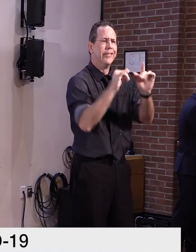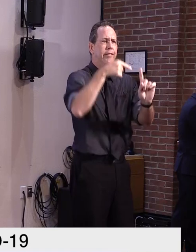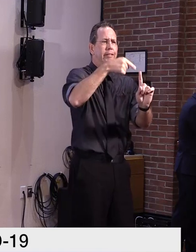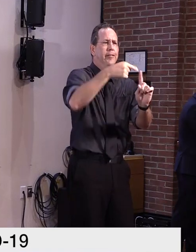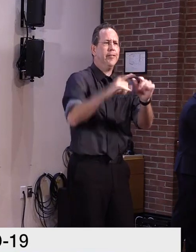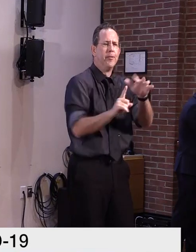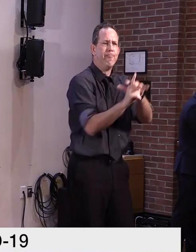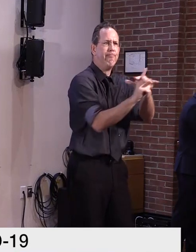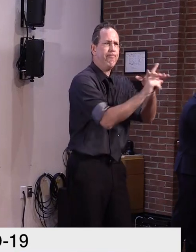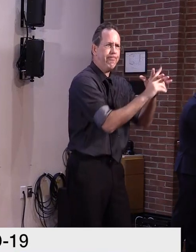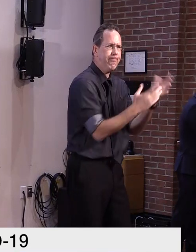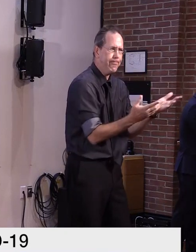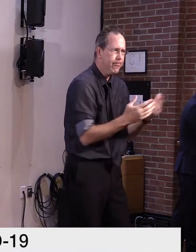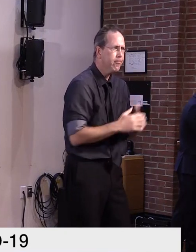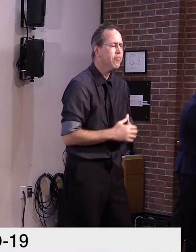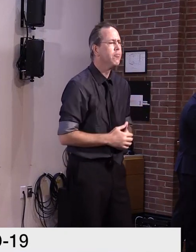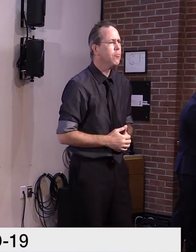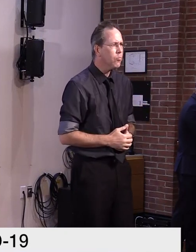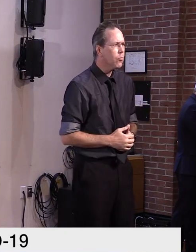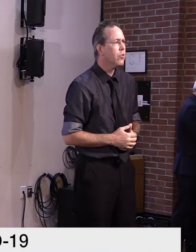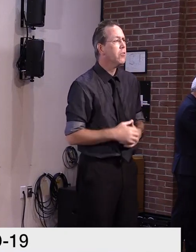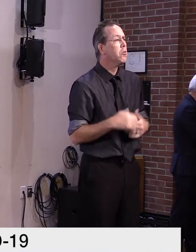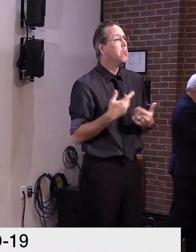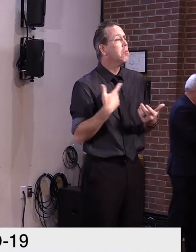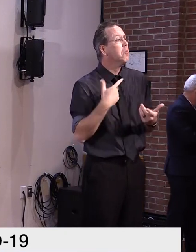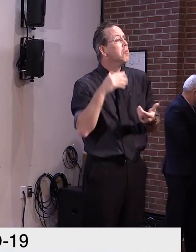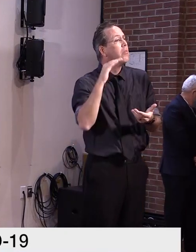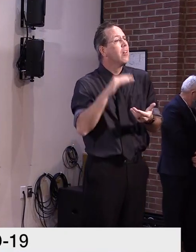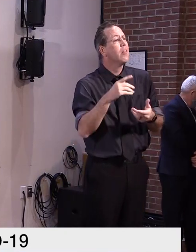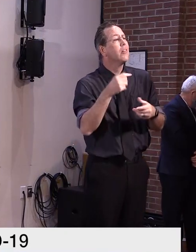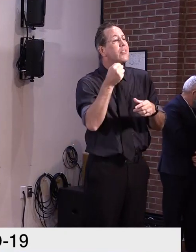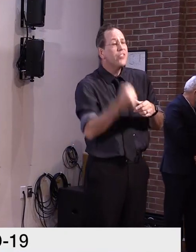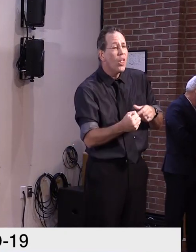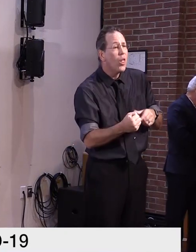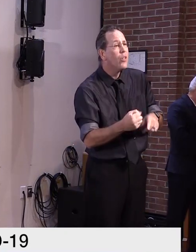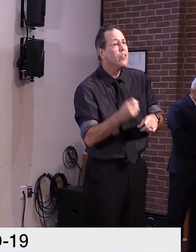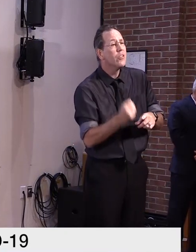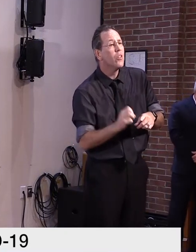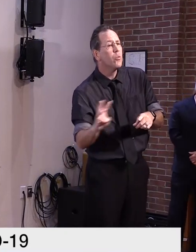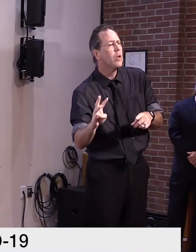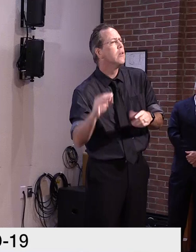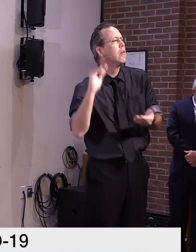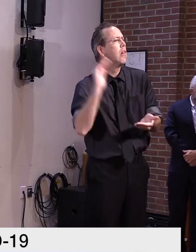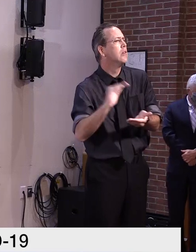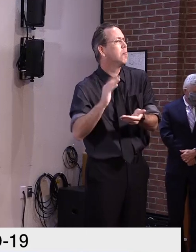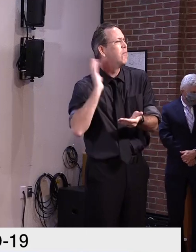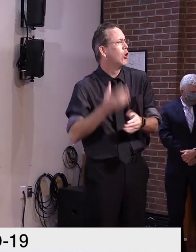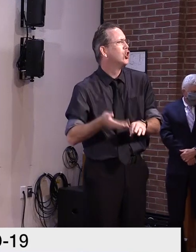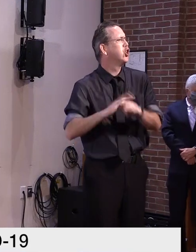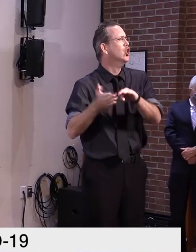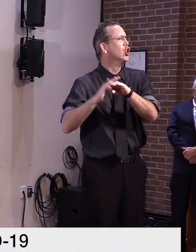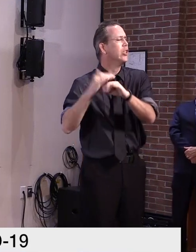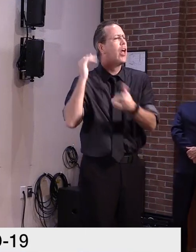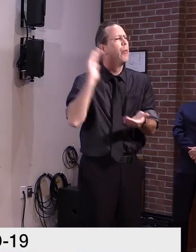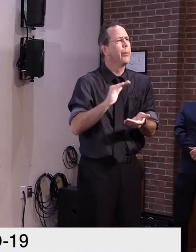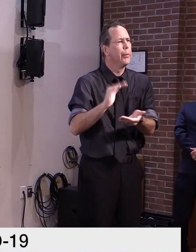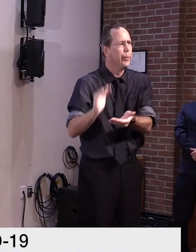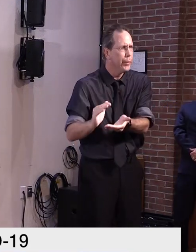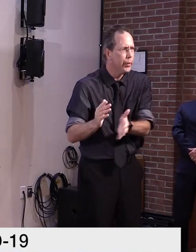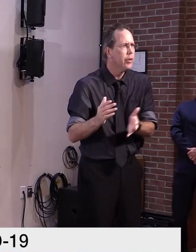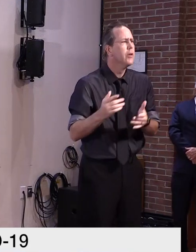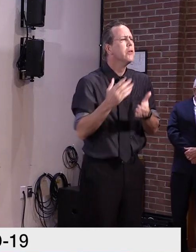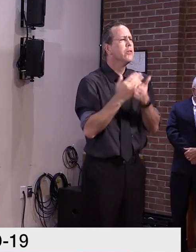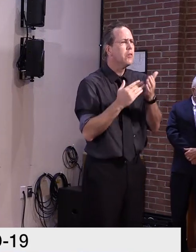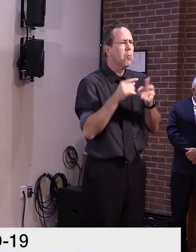maybe a little less cases in the South and the West, but certainly more cases in the Dakotas, in Iowa and parts of the Midwest as